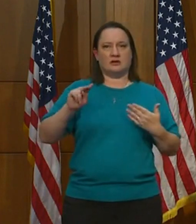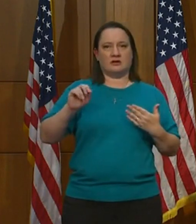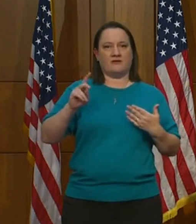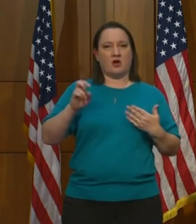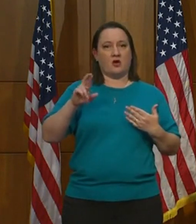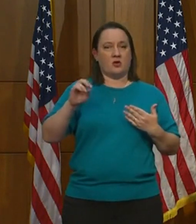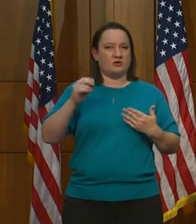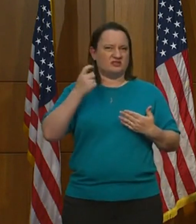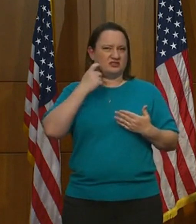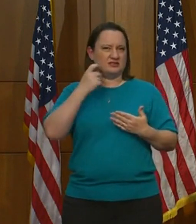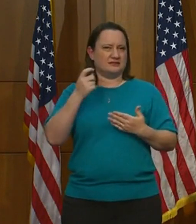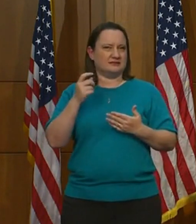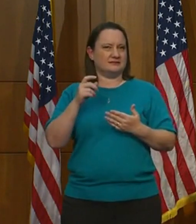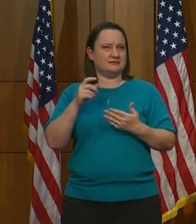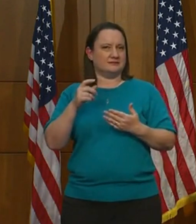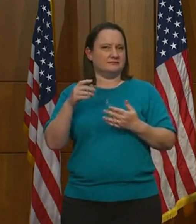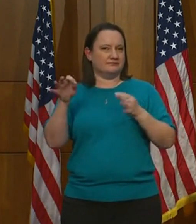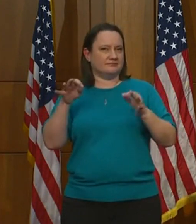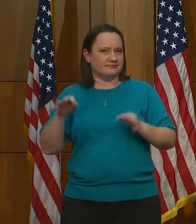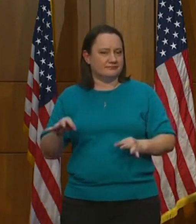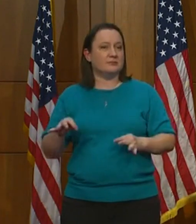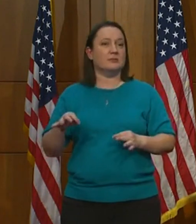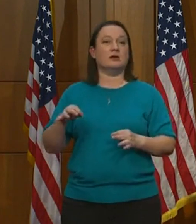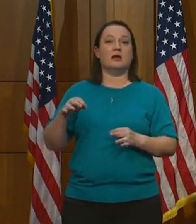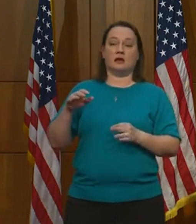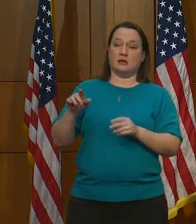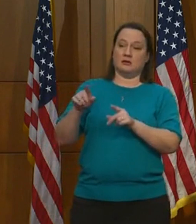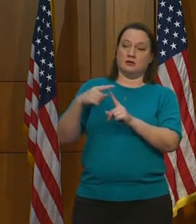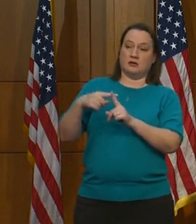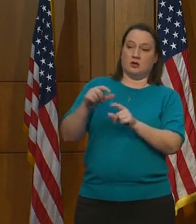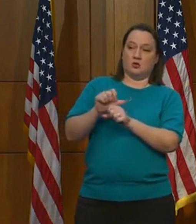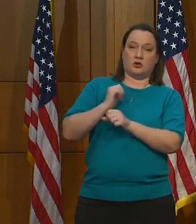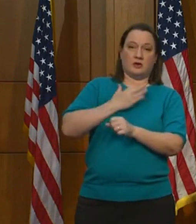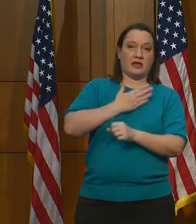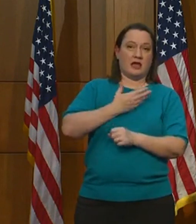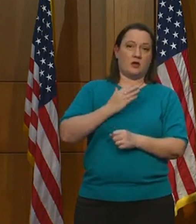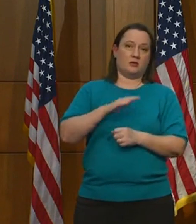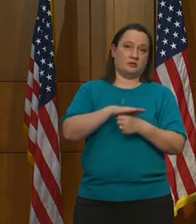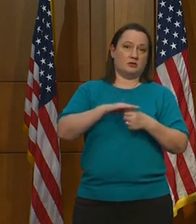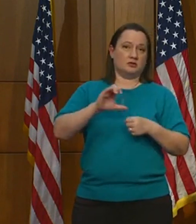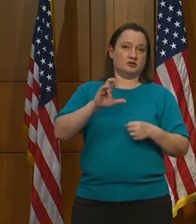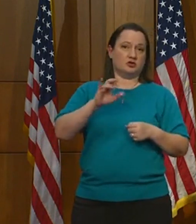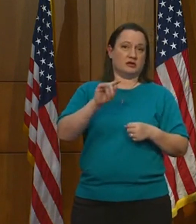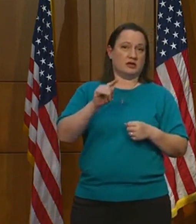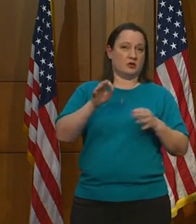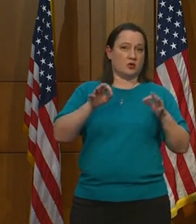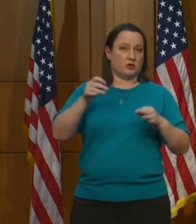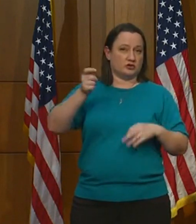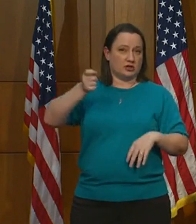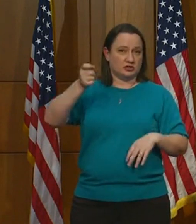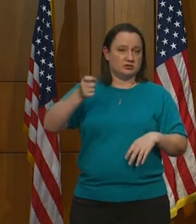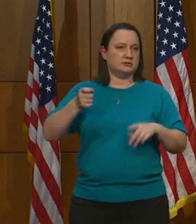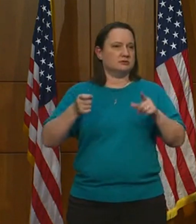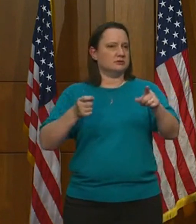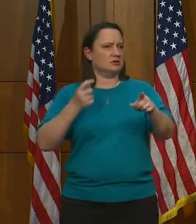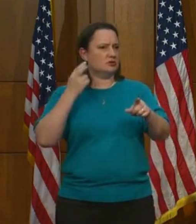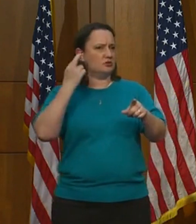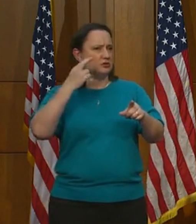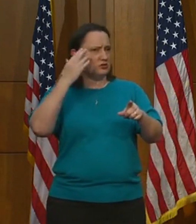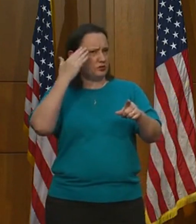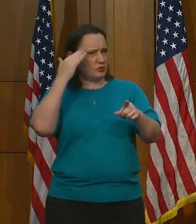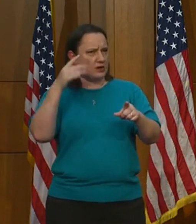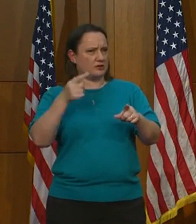also working with our circuit court judges at the local levels. Is there a reason why